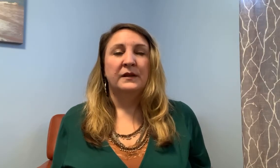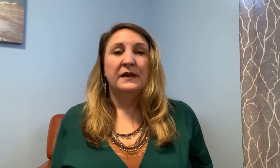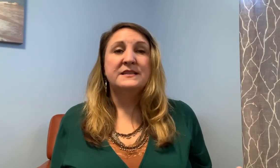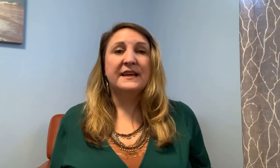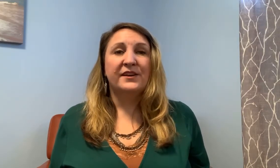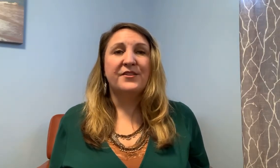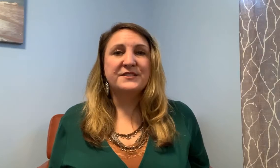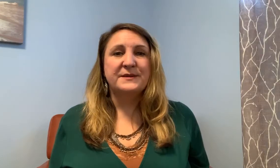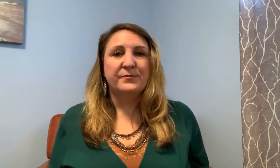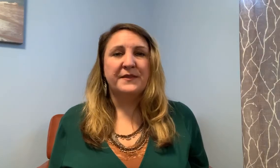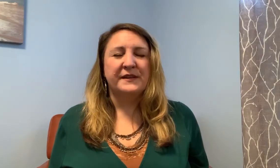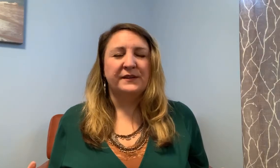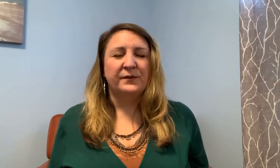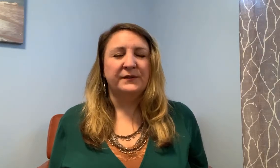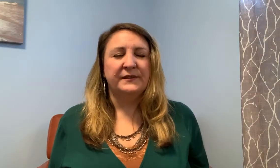take another deep breath in and hold it